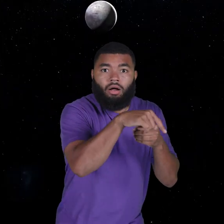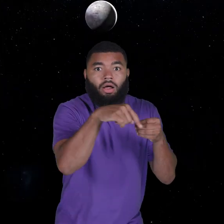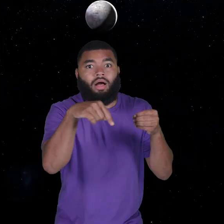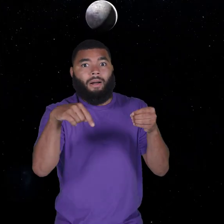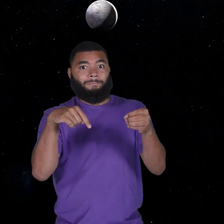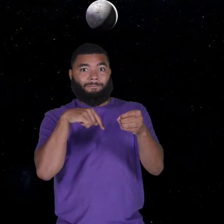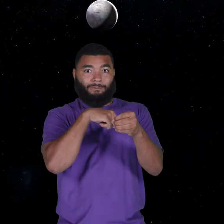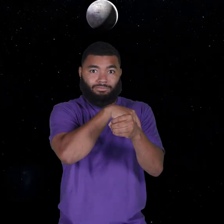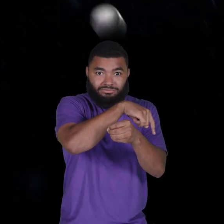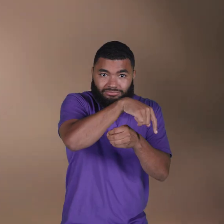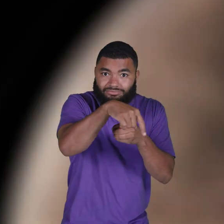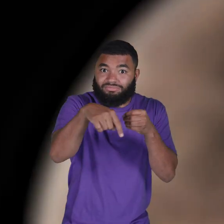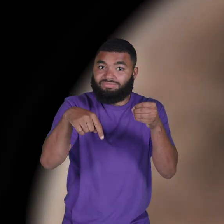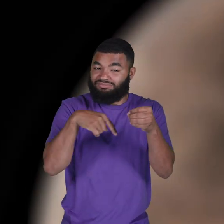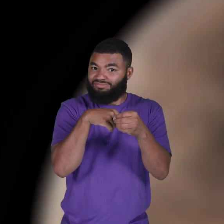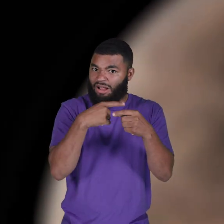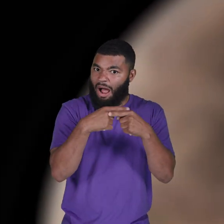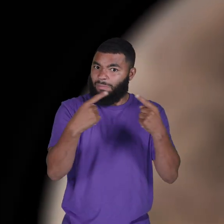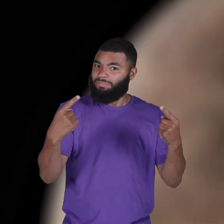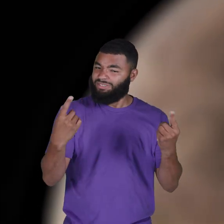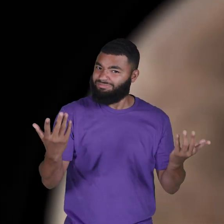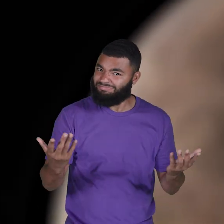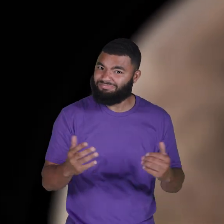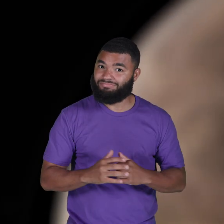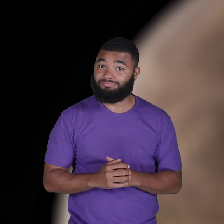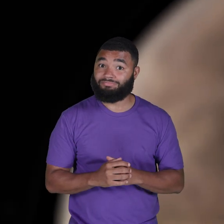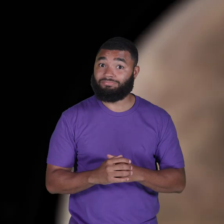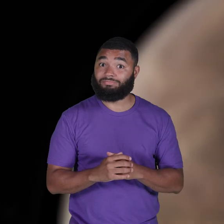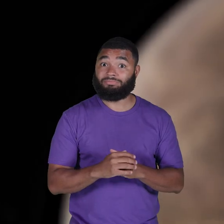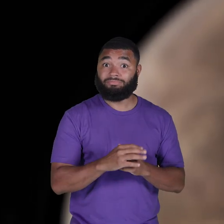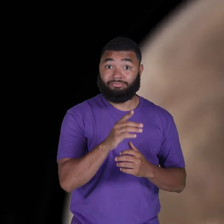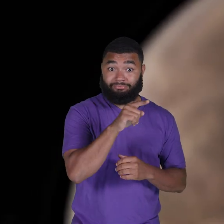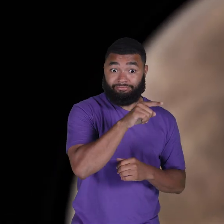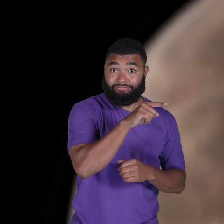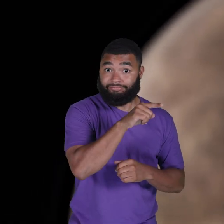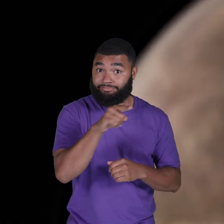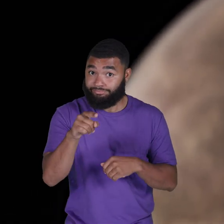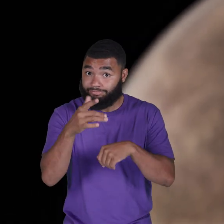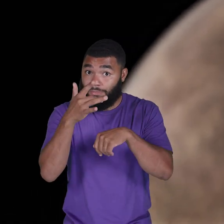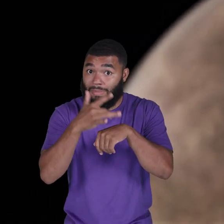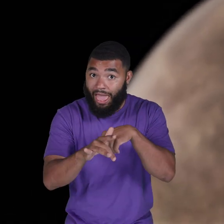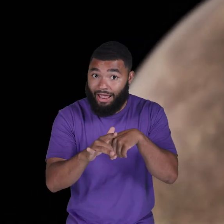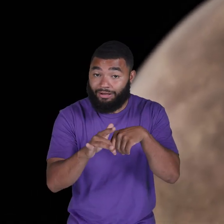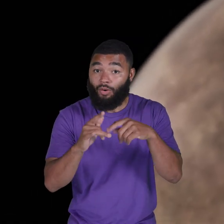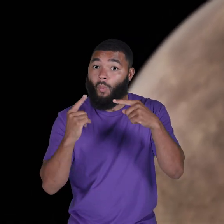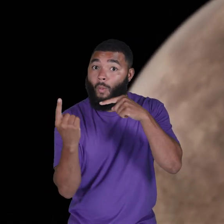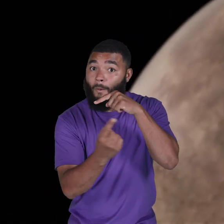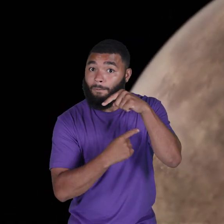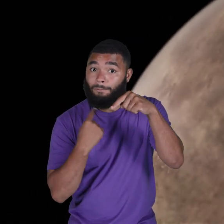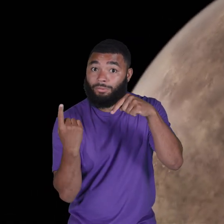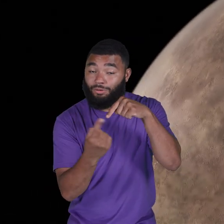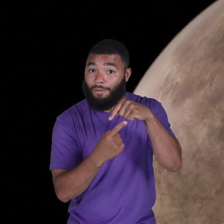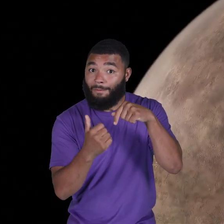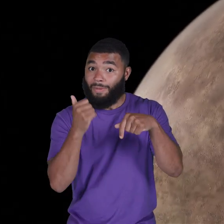planets. Fill in the blank. Blank orbits Neptune backwards. Triton.